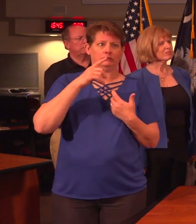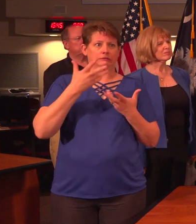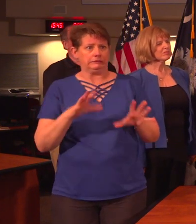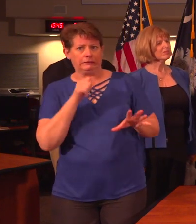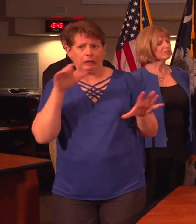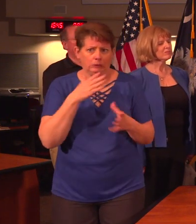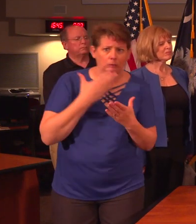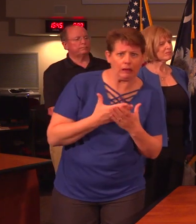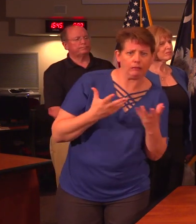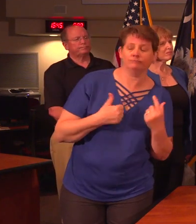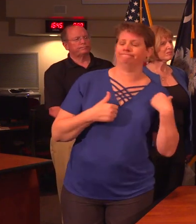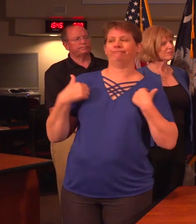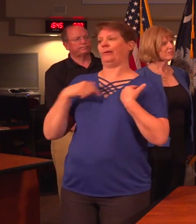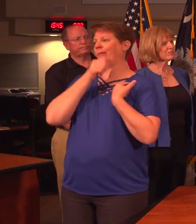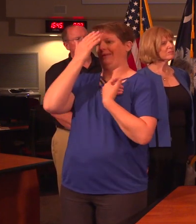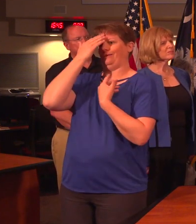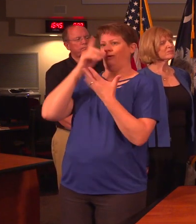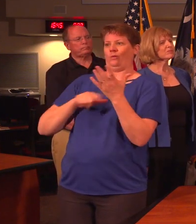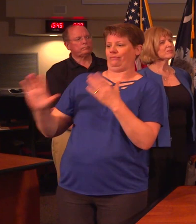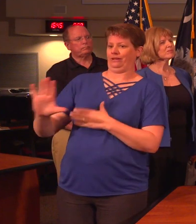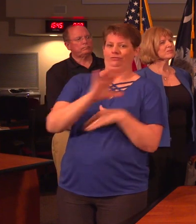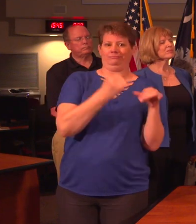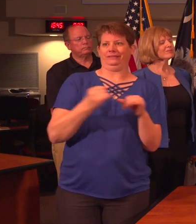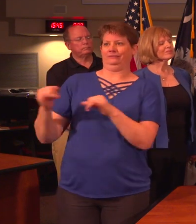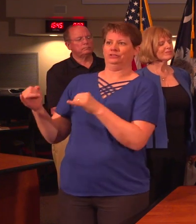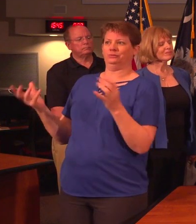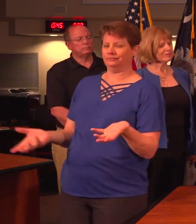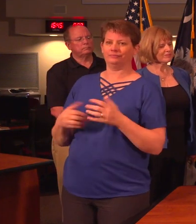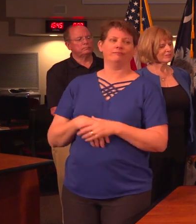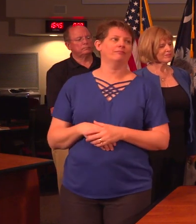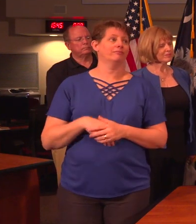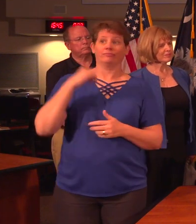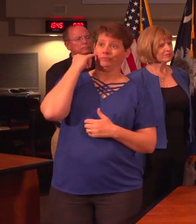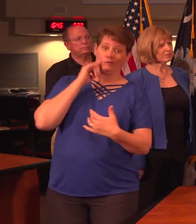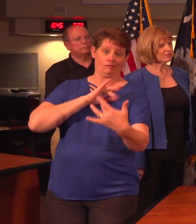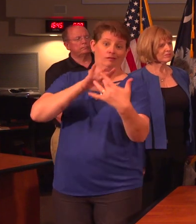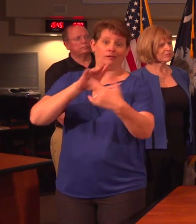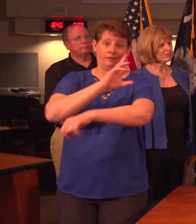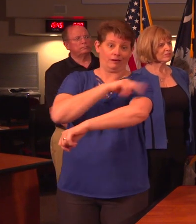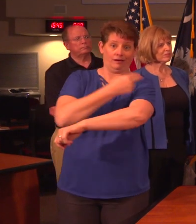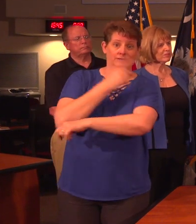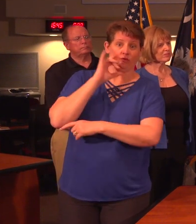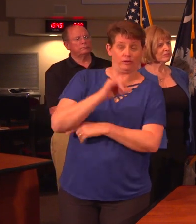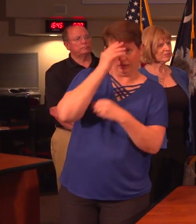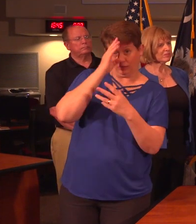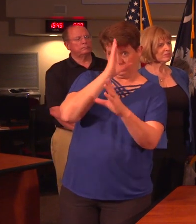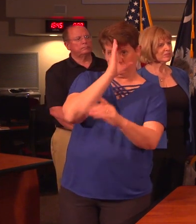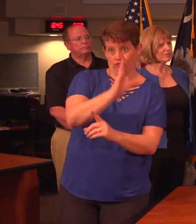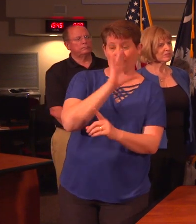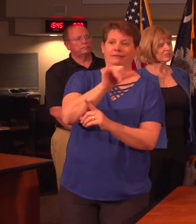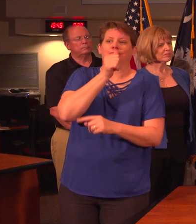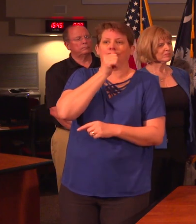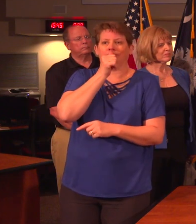upswing? We don't follow the conditions of individuals, and if you were to contact a hospital and ask for that information directly, that would be